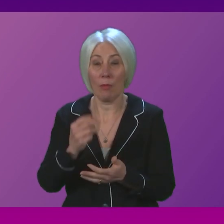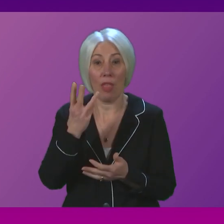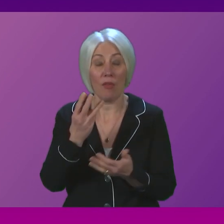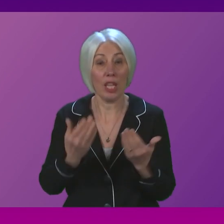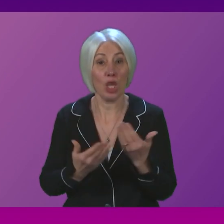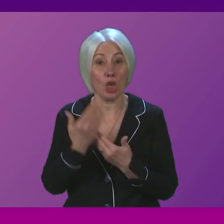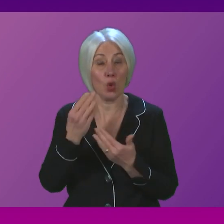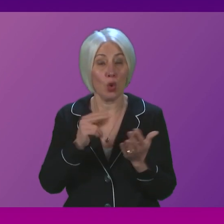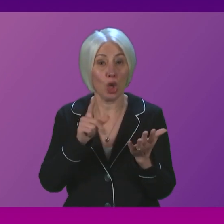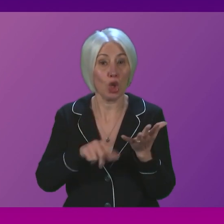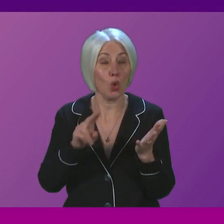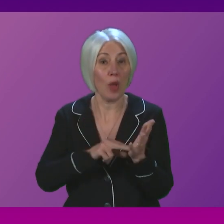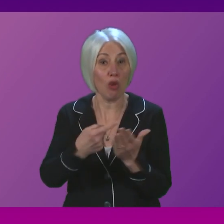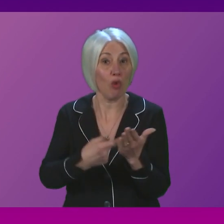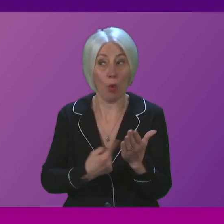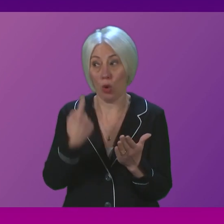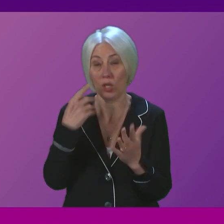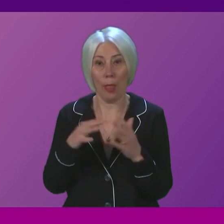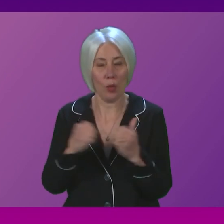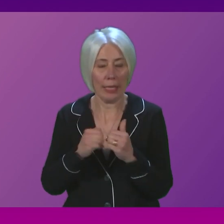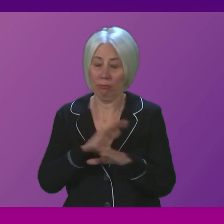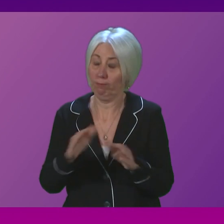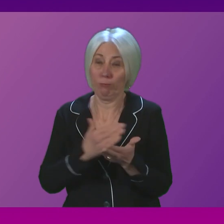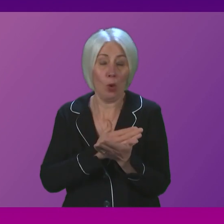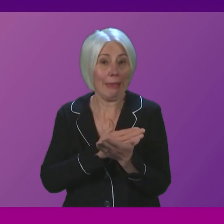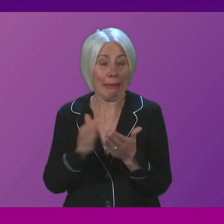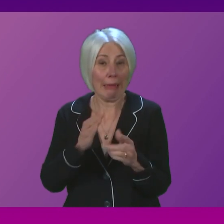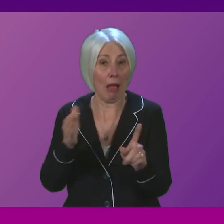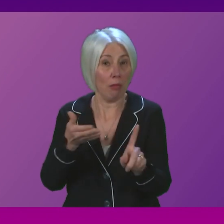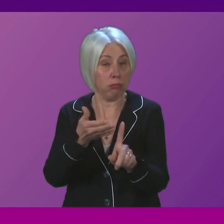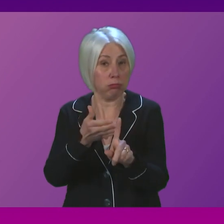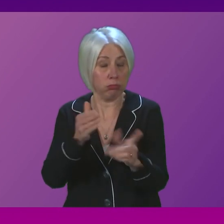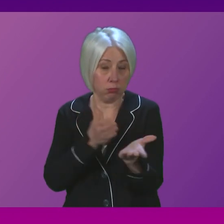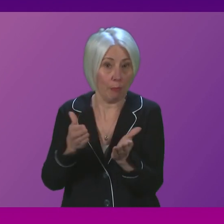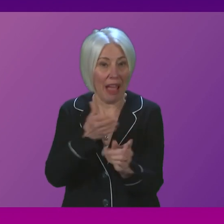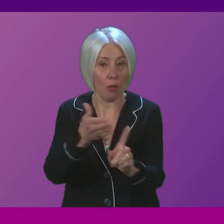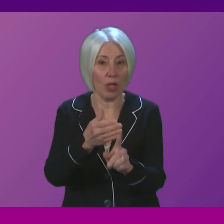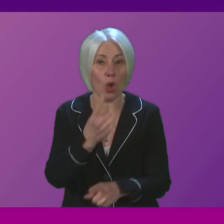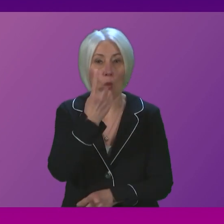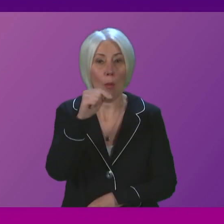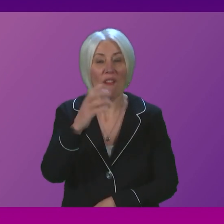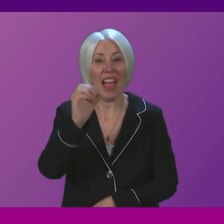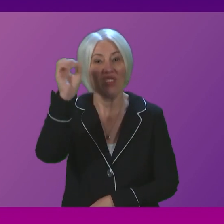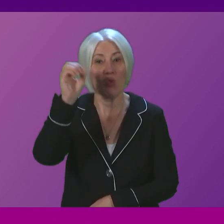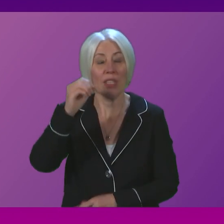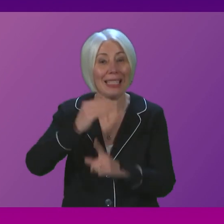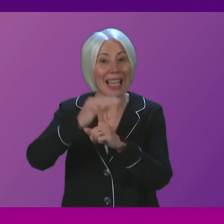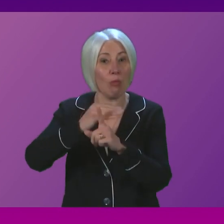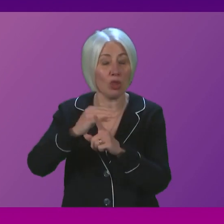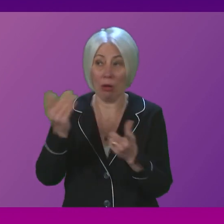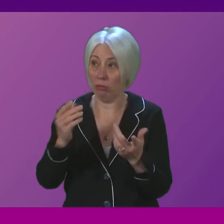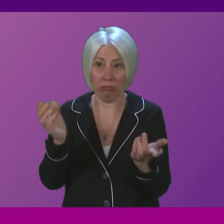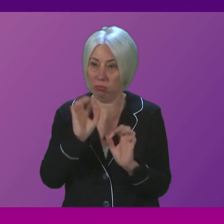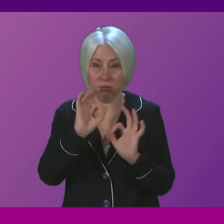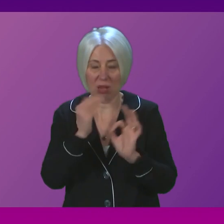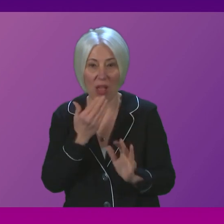reports stating that there is no clear pathway to the 1.5 degree limit in place with the devastation